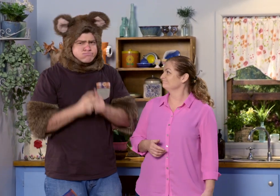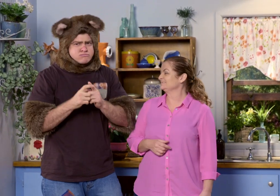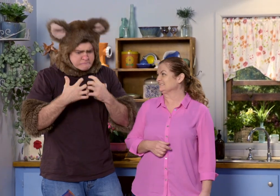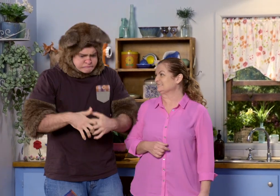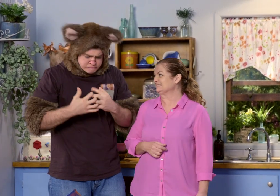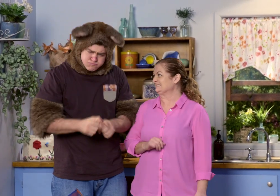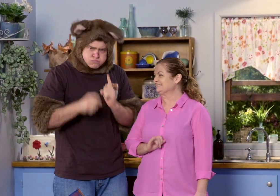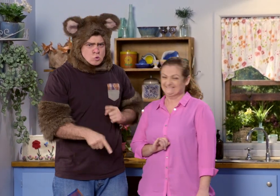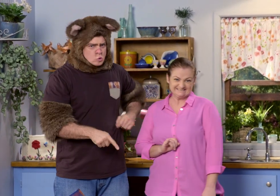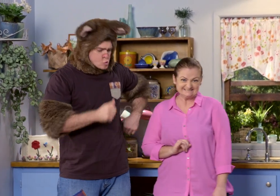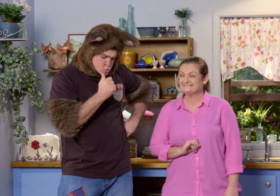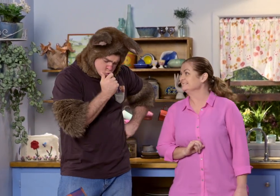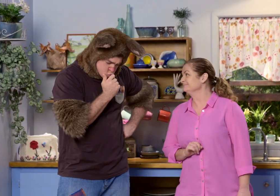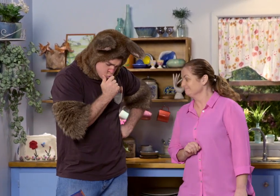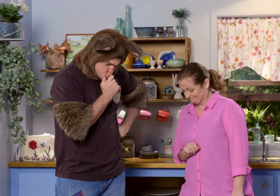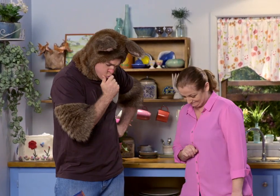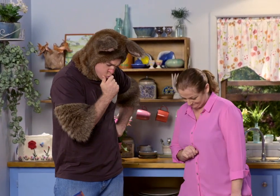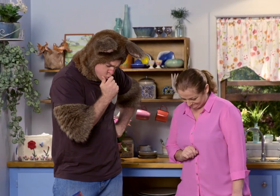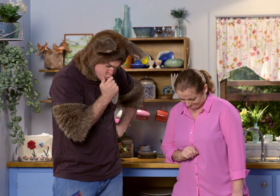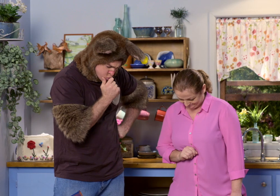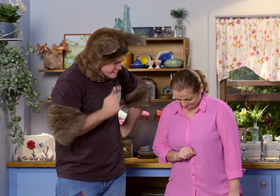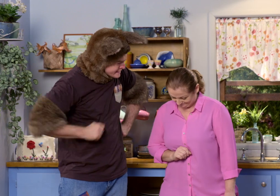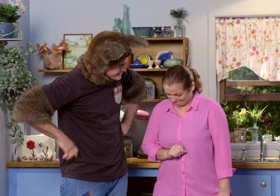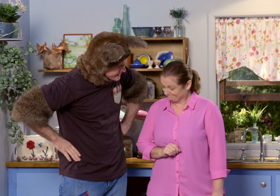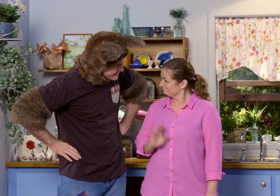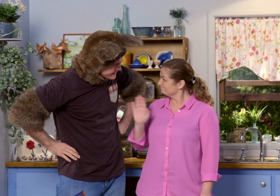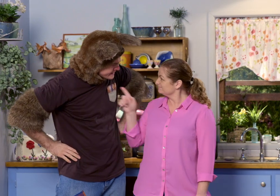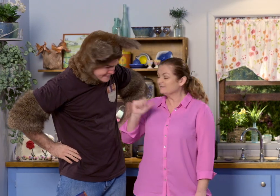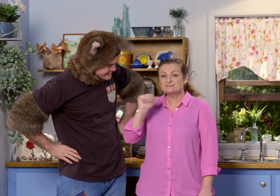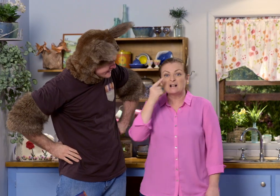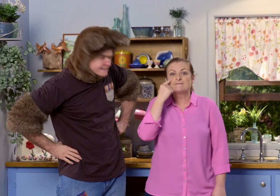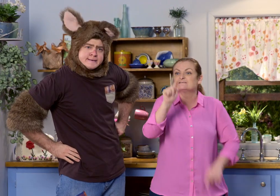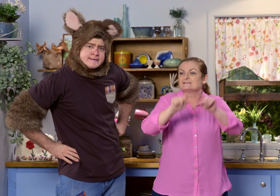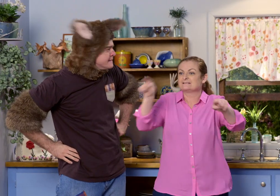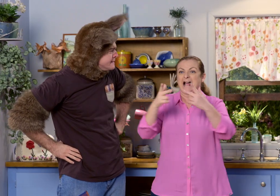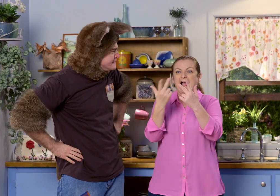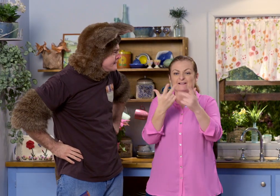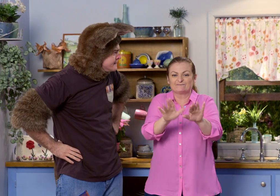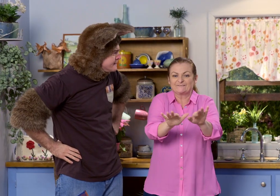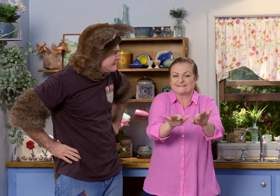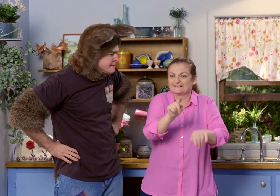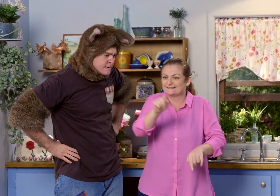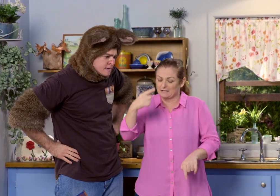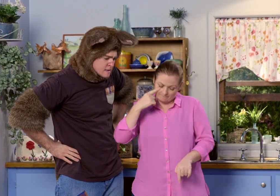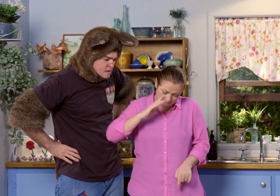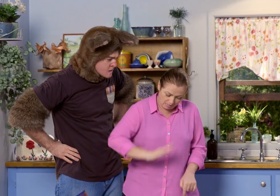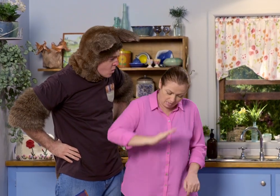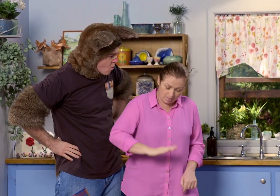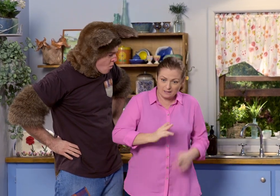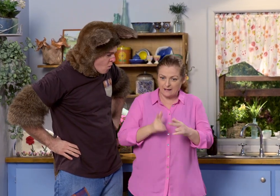Oh, this is a very hard case to solve this one. Have you measured other people's feet to see if it's the